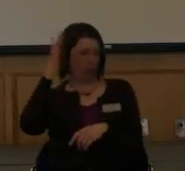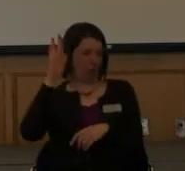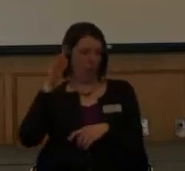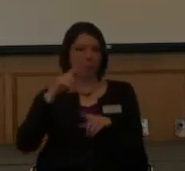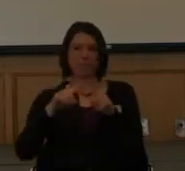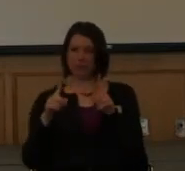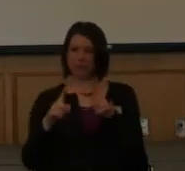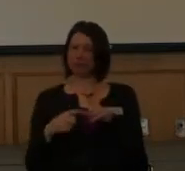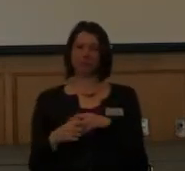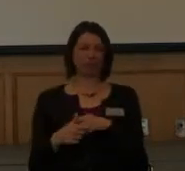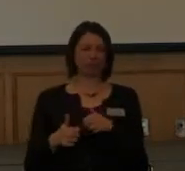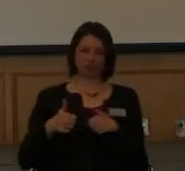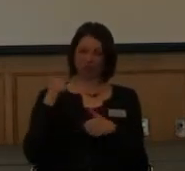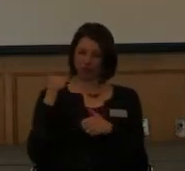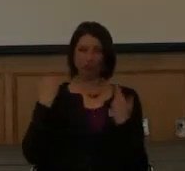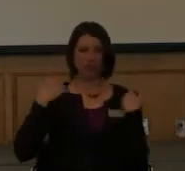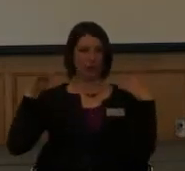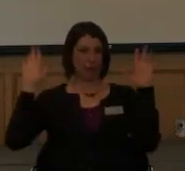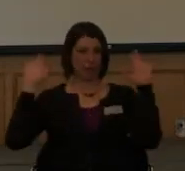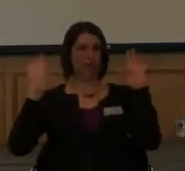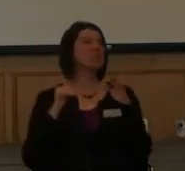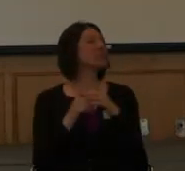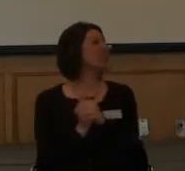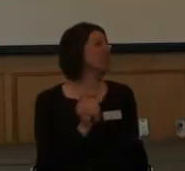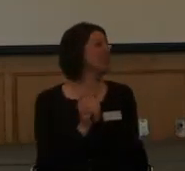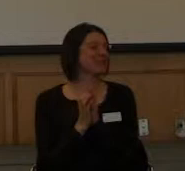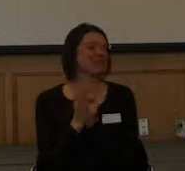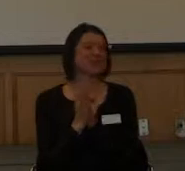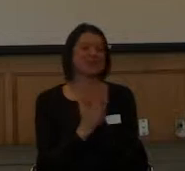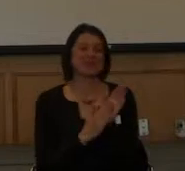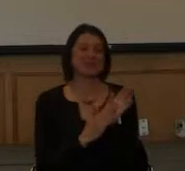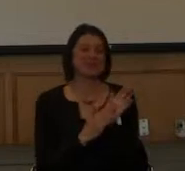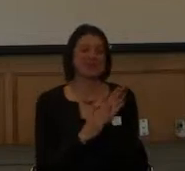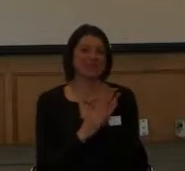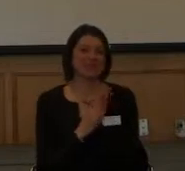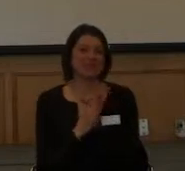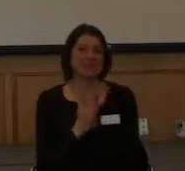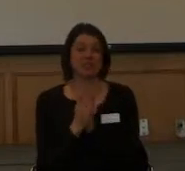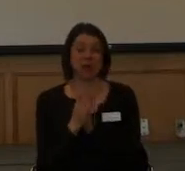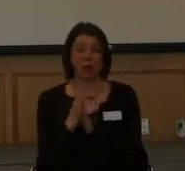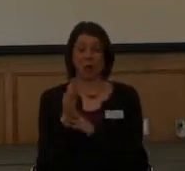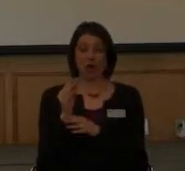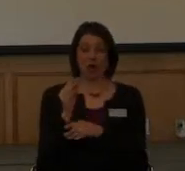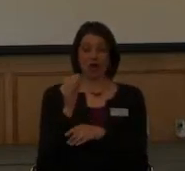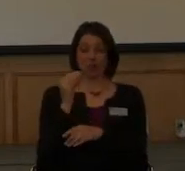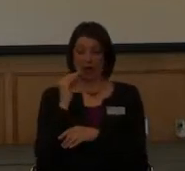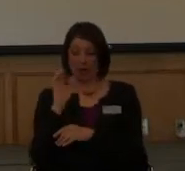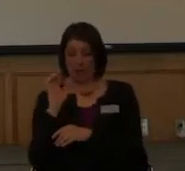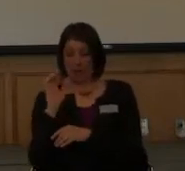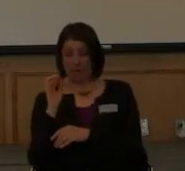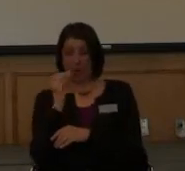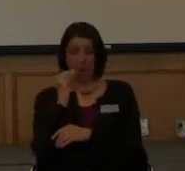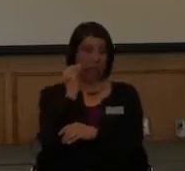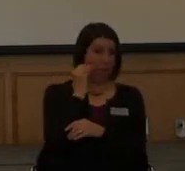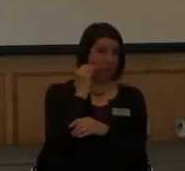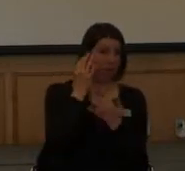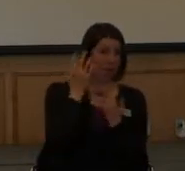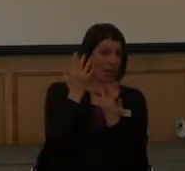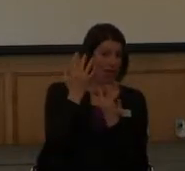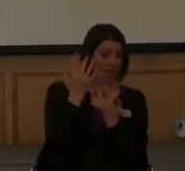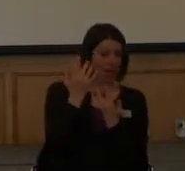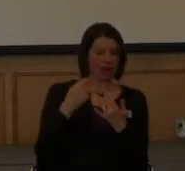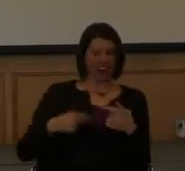Katrina. While I was home with Katrina, I had to deal with kidney stones. Those were fun.